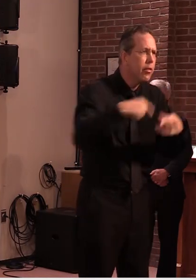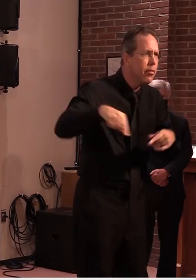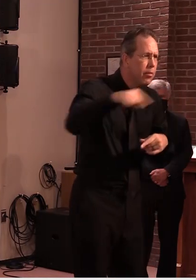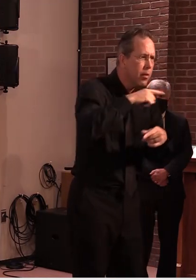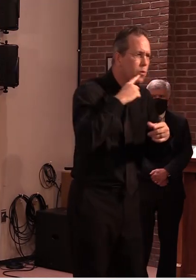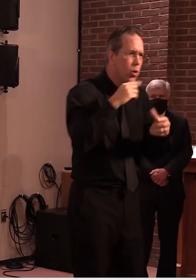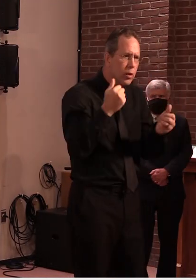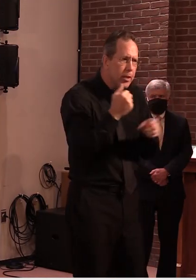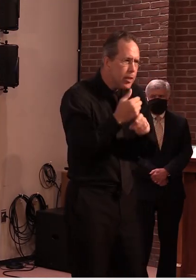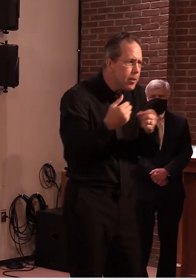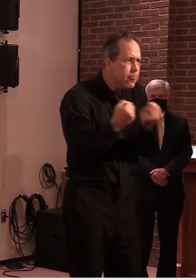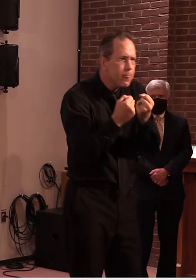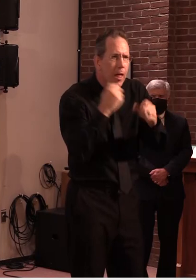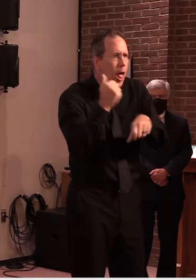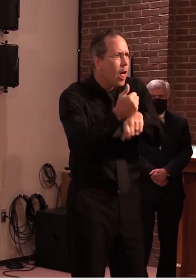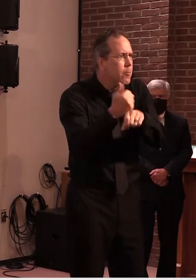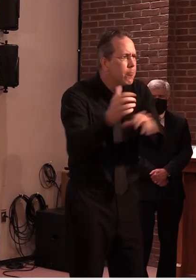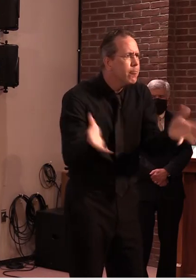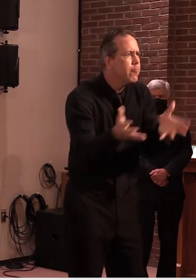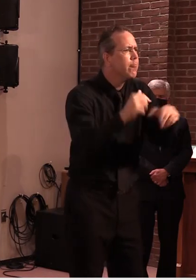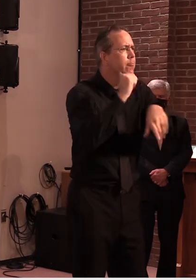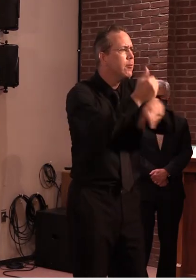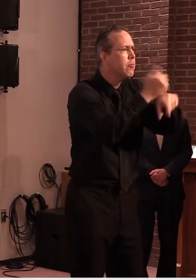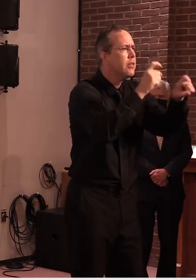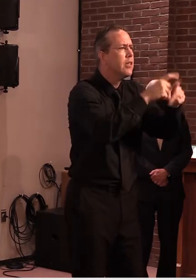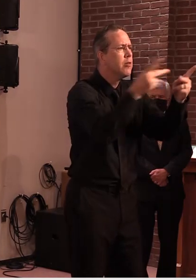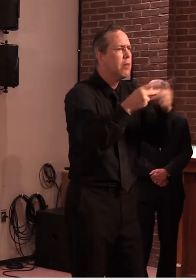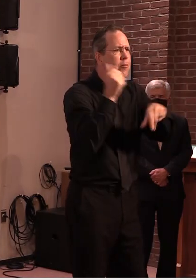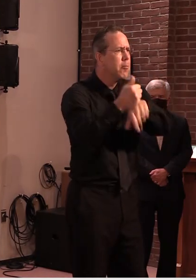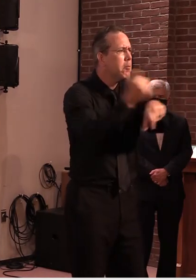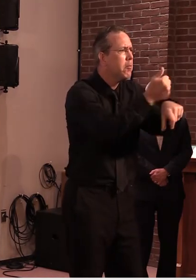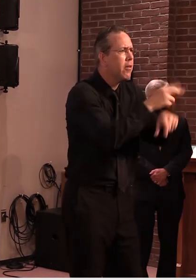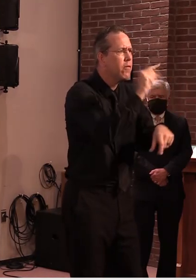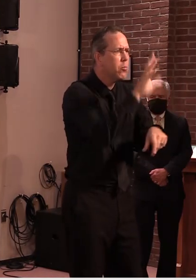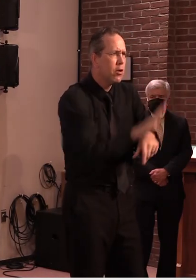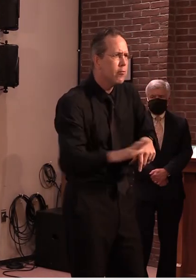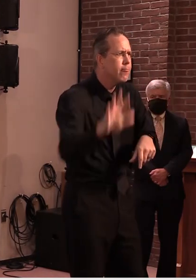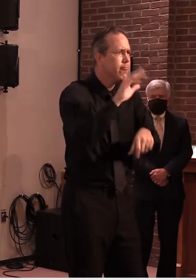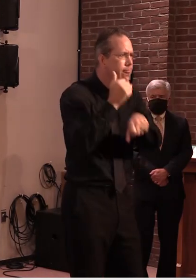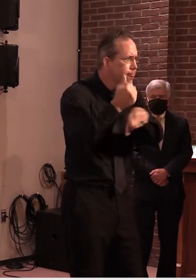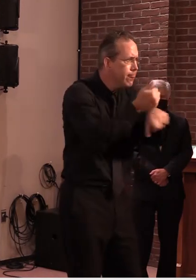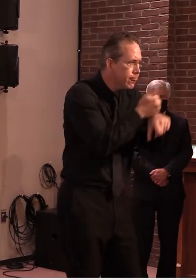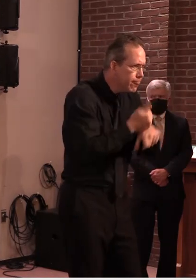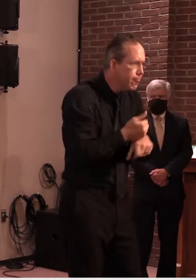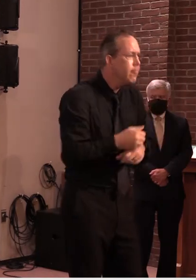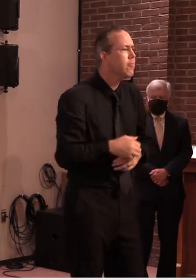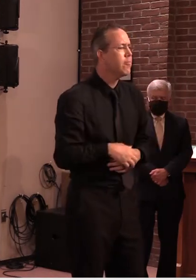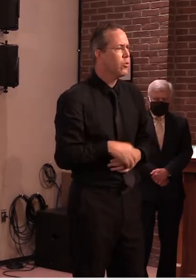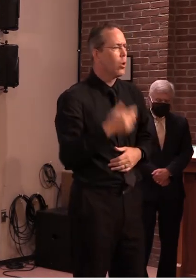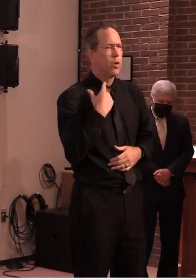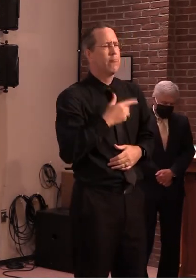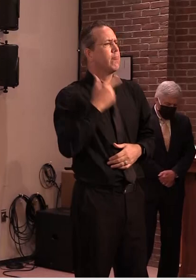that we've seen throughout the state with that I'll turn it over to dr levine for his update